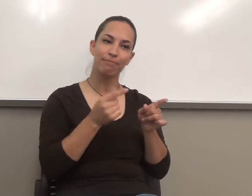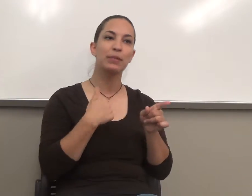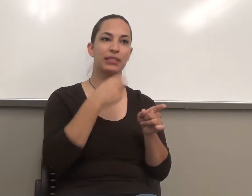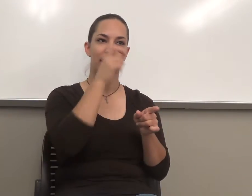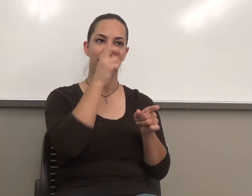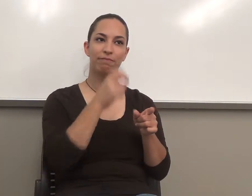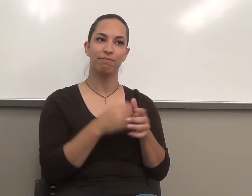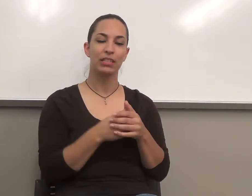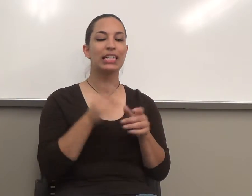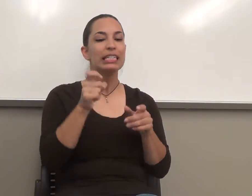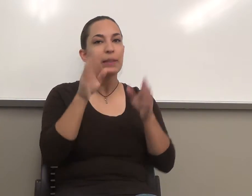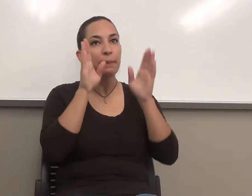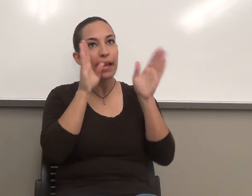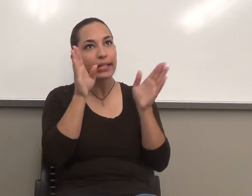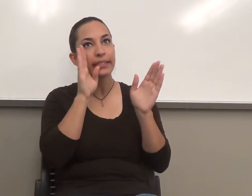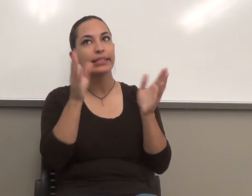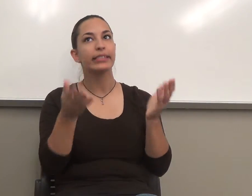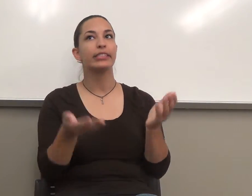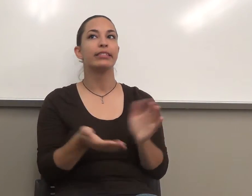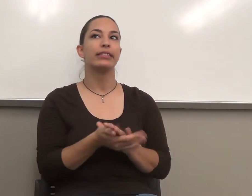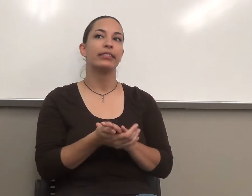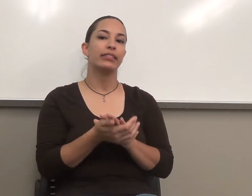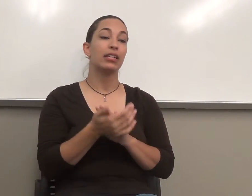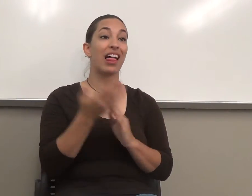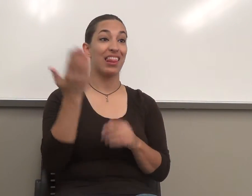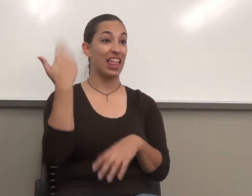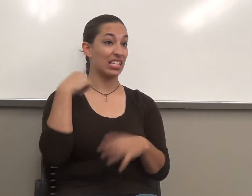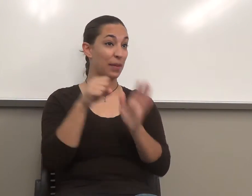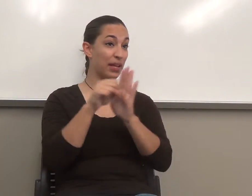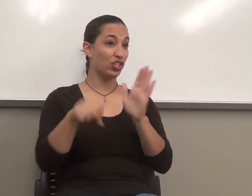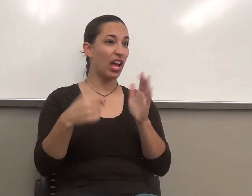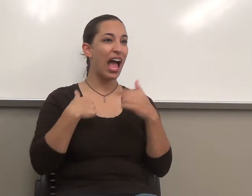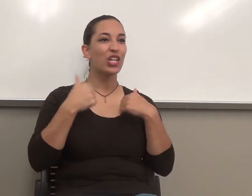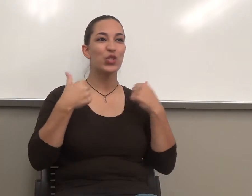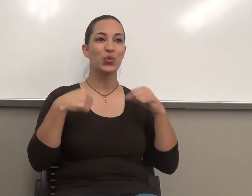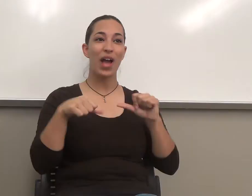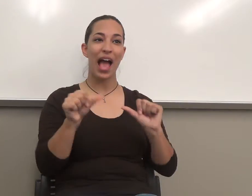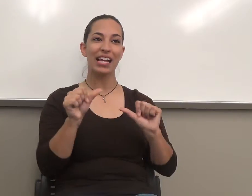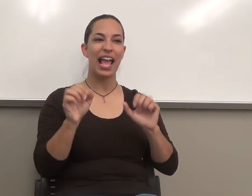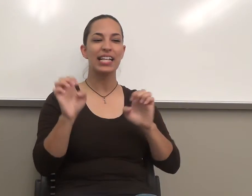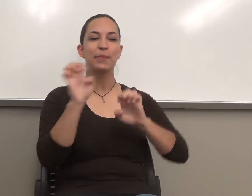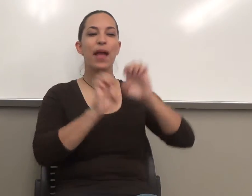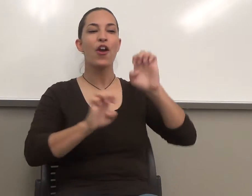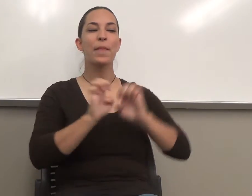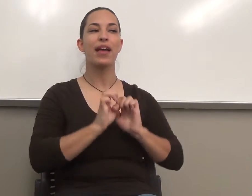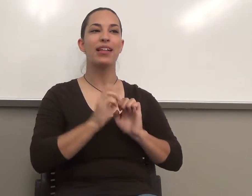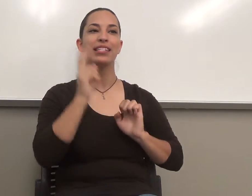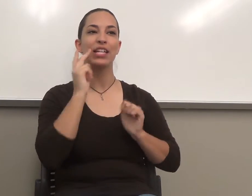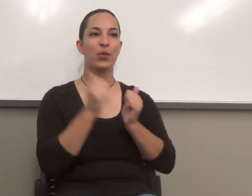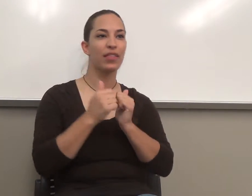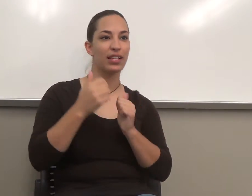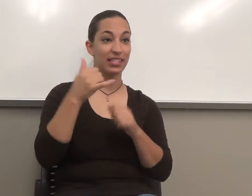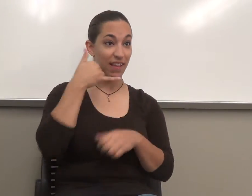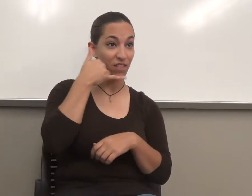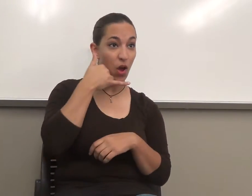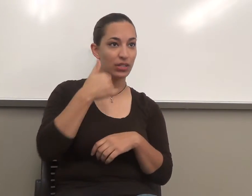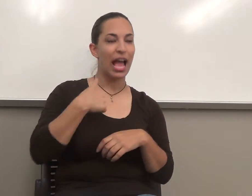what's going on. Last semester, I tried an experiment with cell phones. I decided to